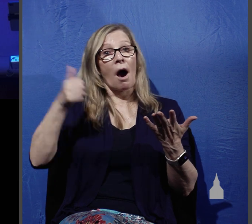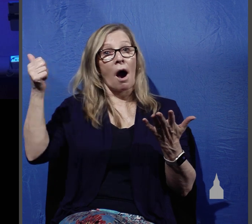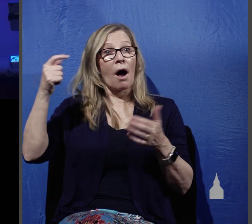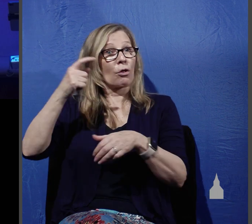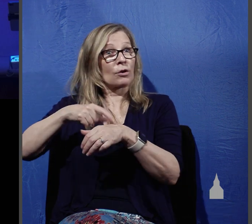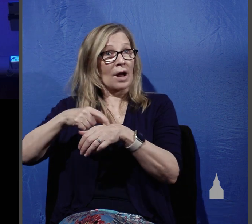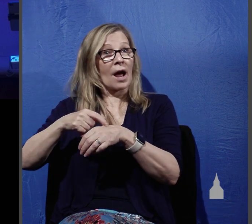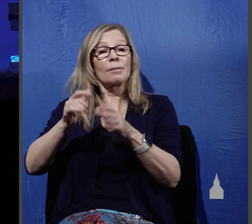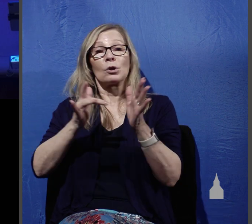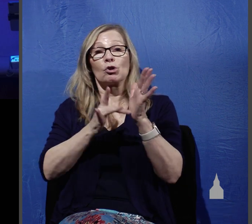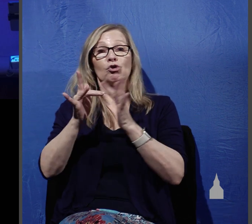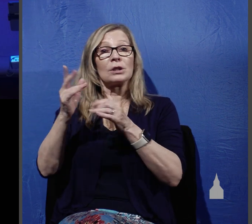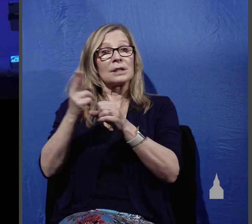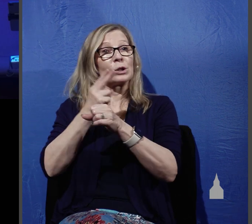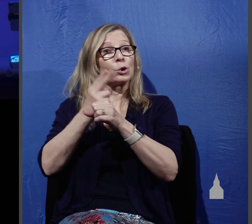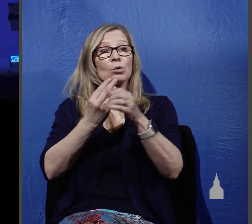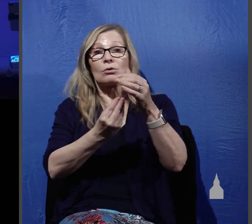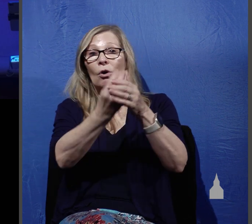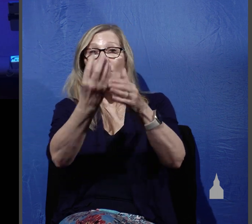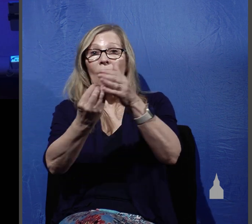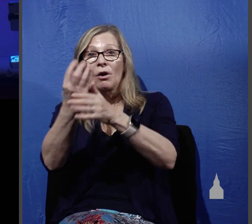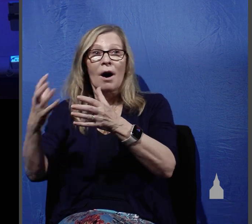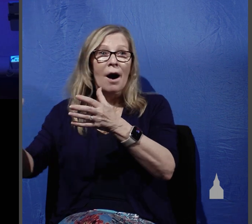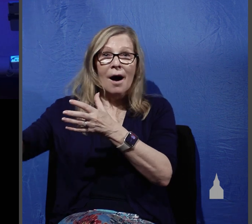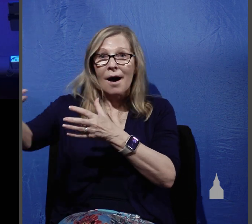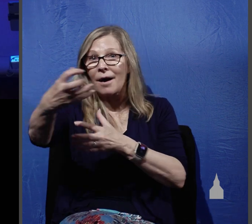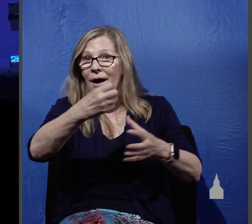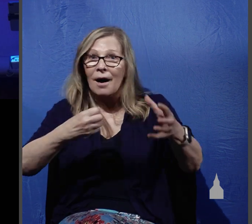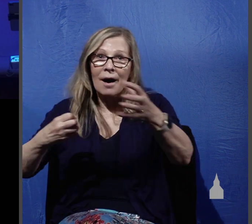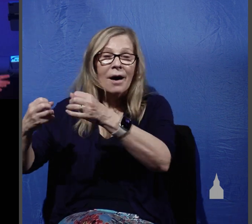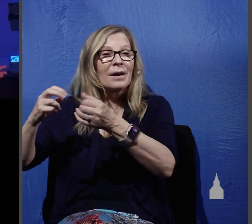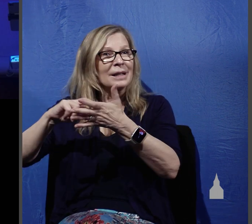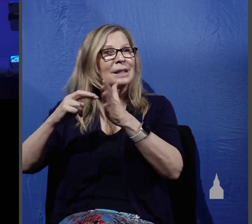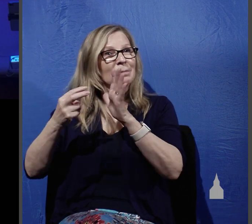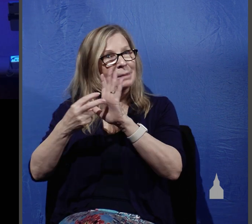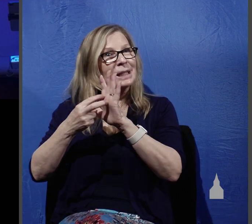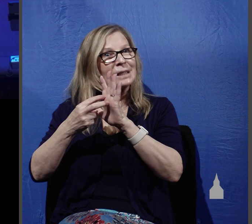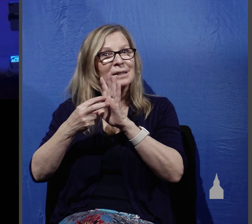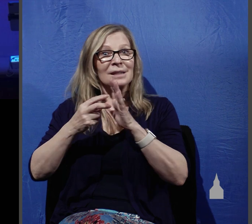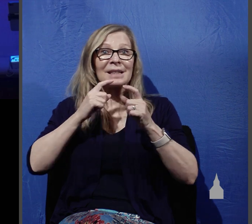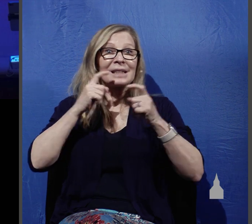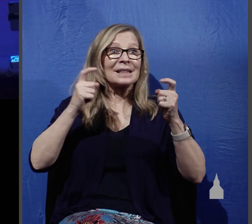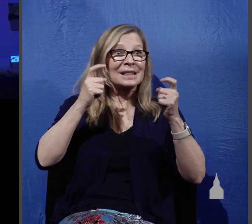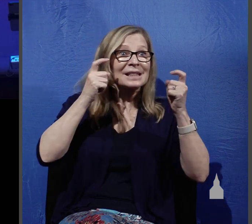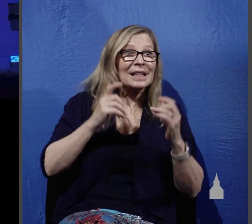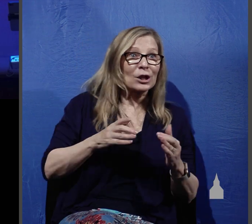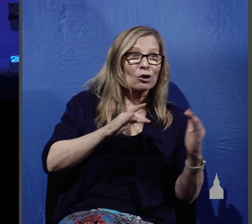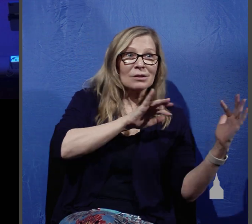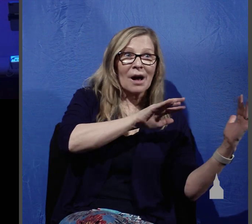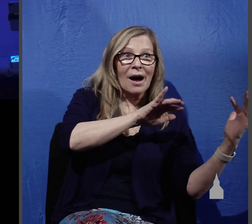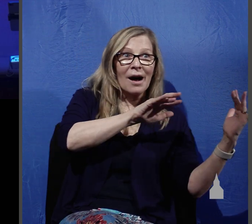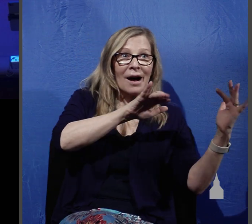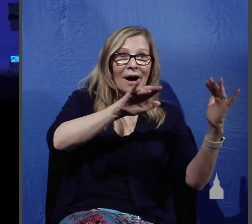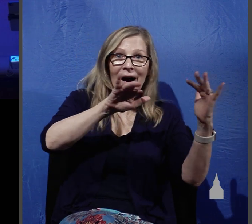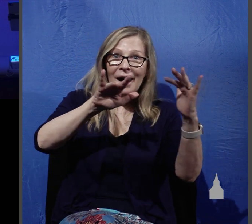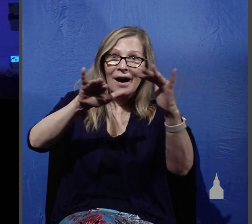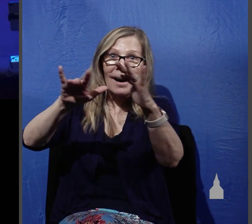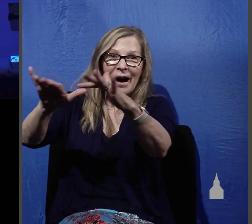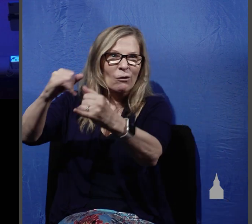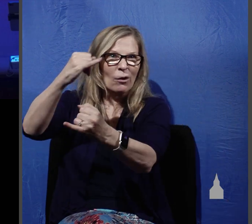the term harvest to speak of the ingathering, gathering sinners for the final judgment, there's nothing in